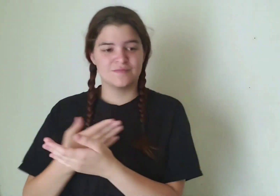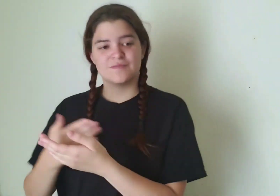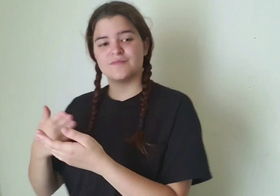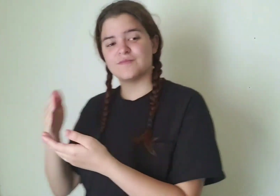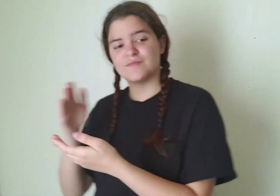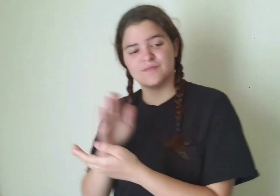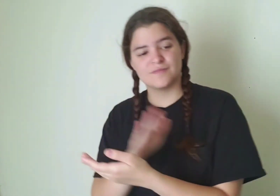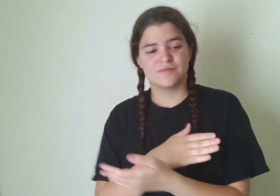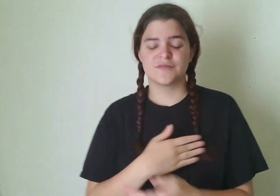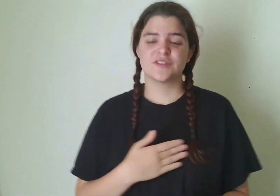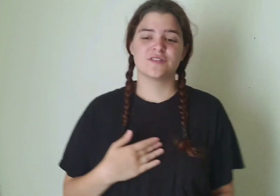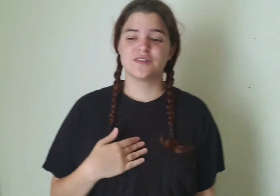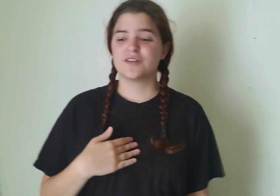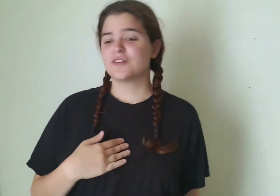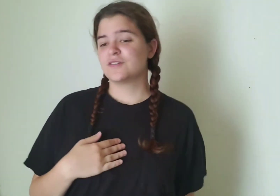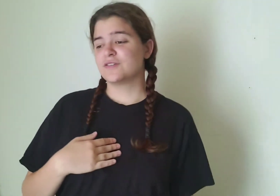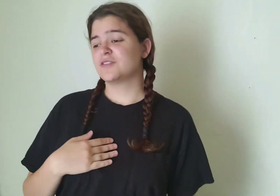But I said it all